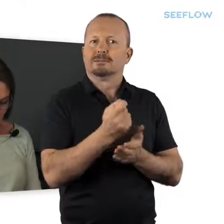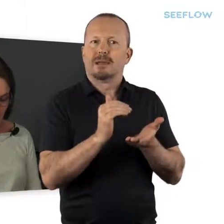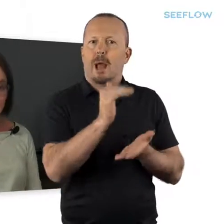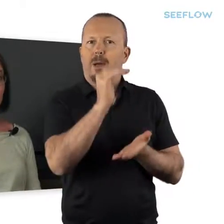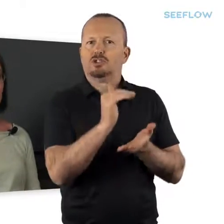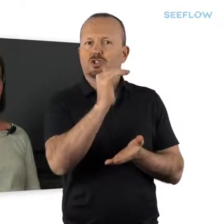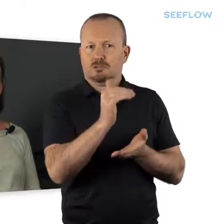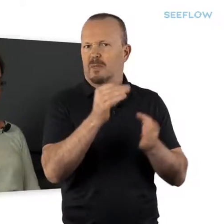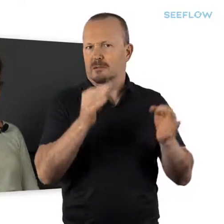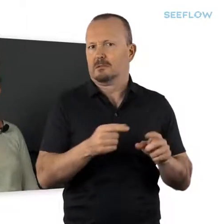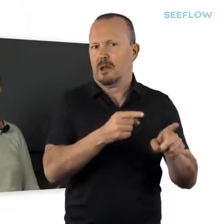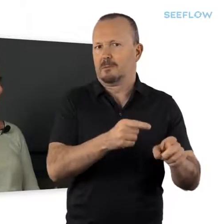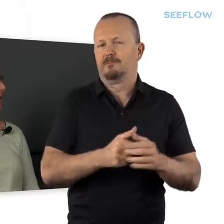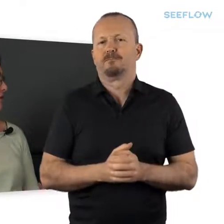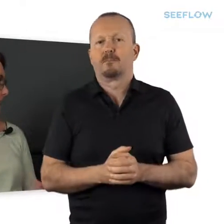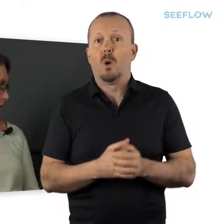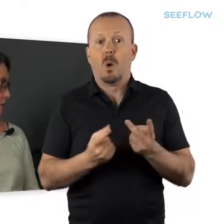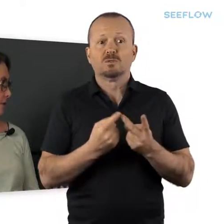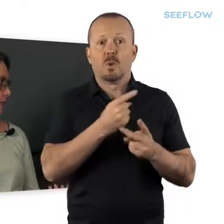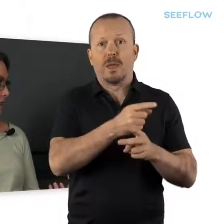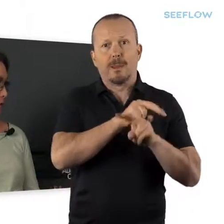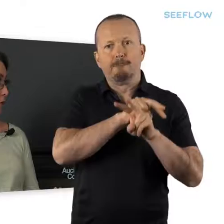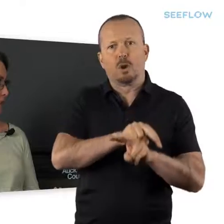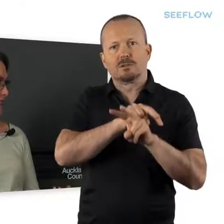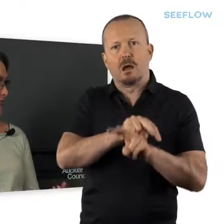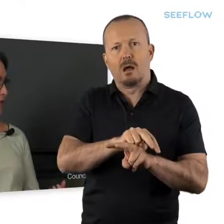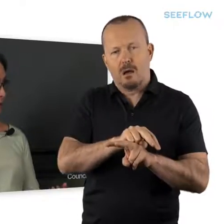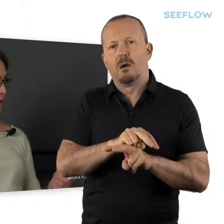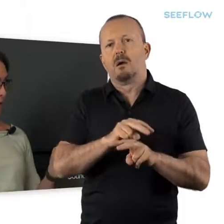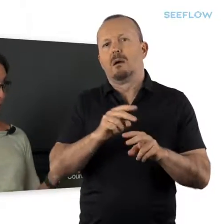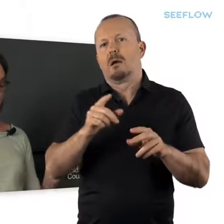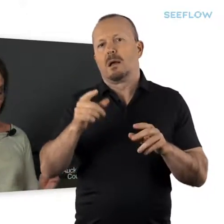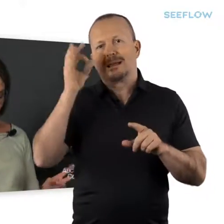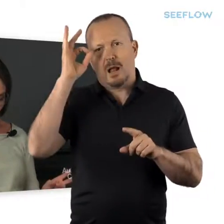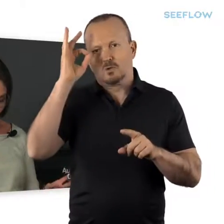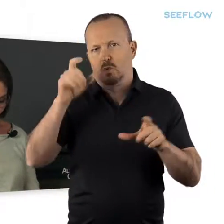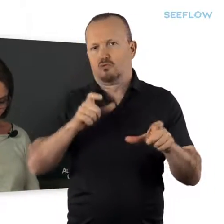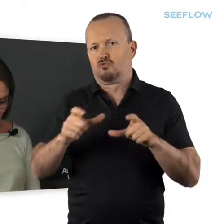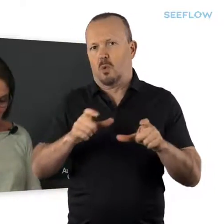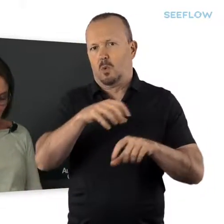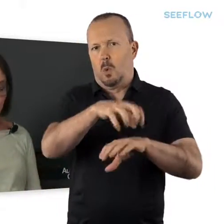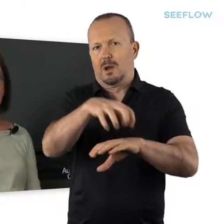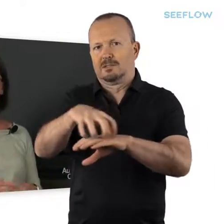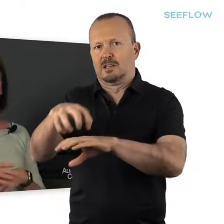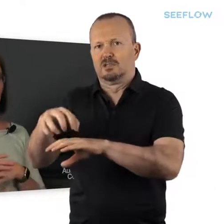will pay. They also monitor the performance of council-controlled organizations, what we call CCOs.